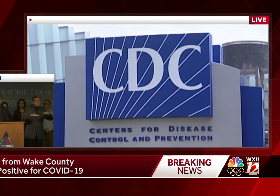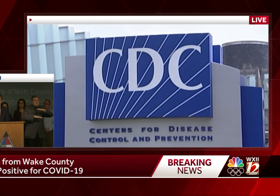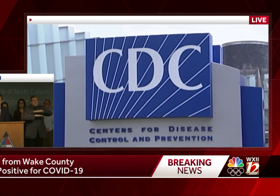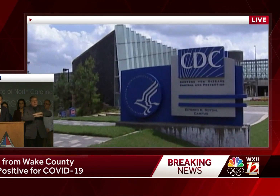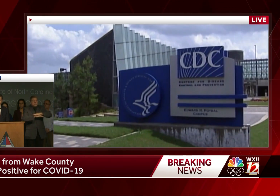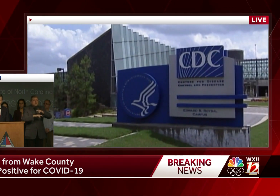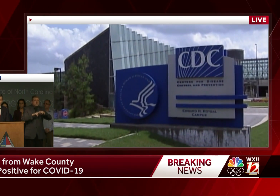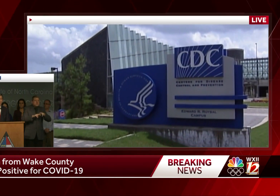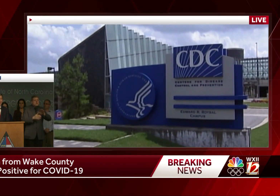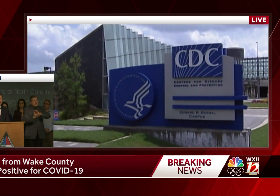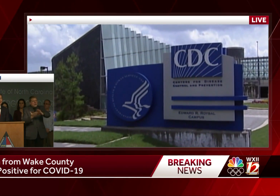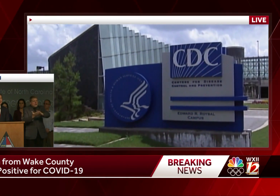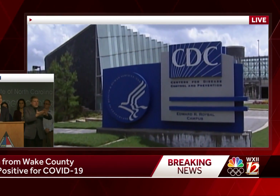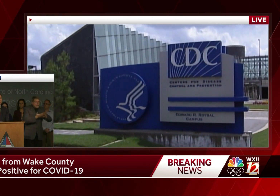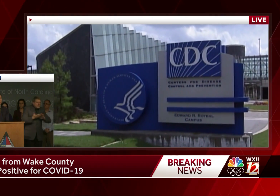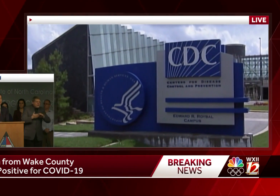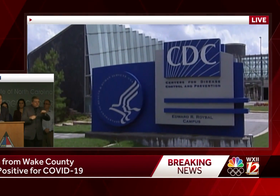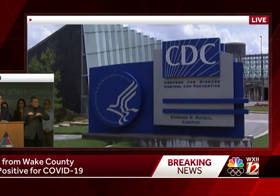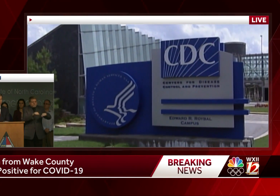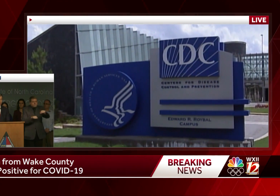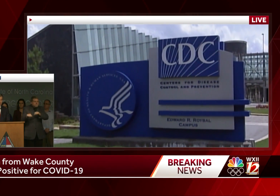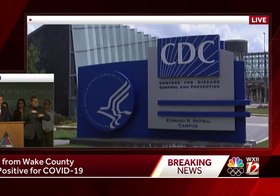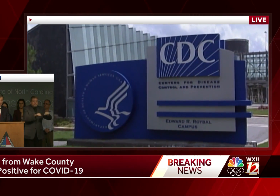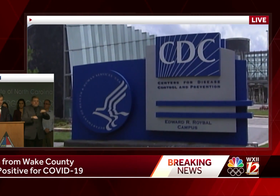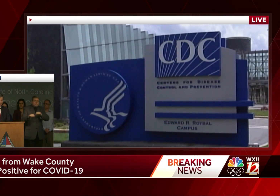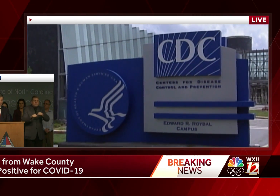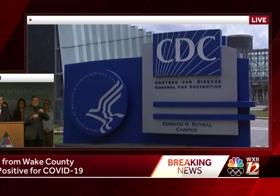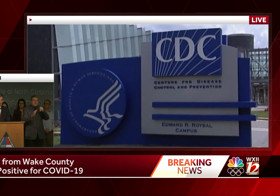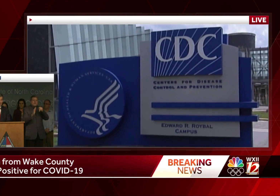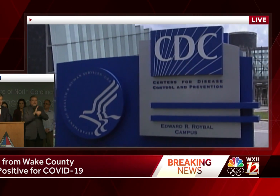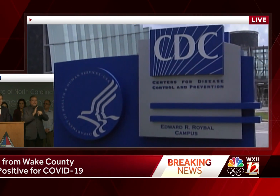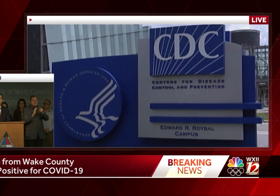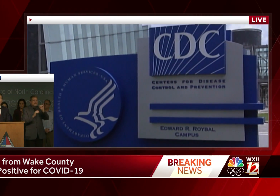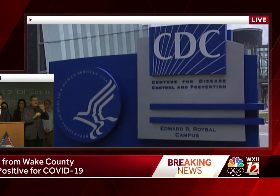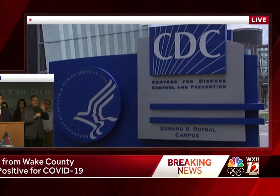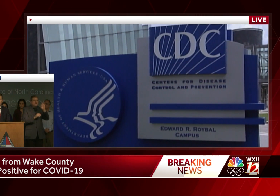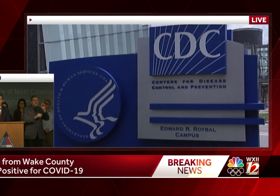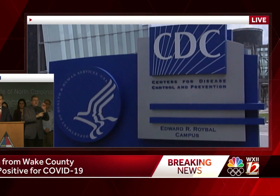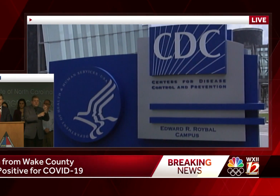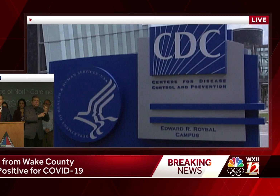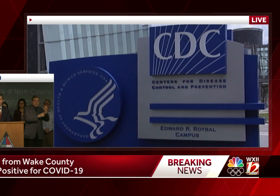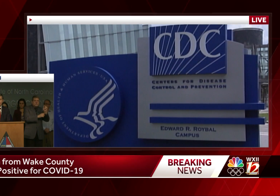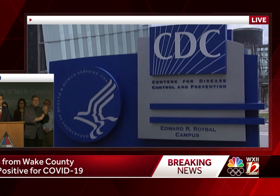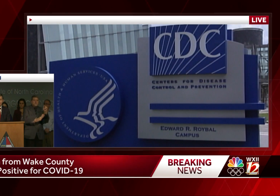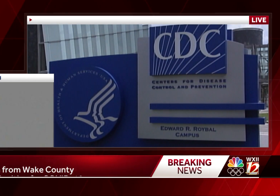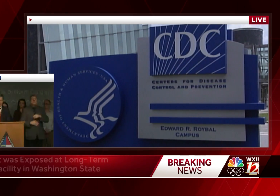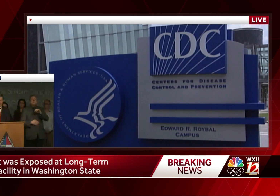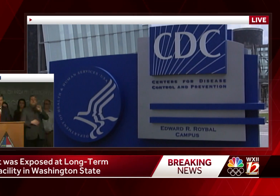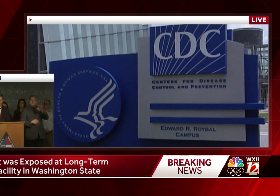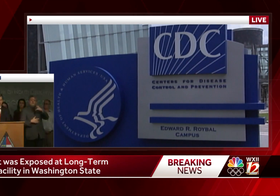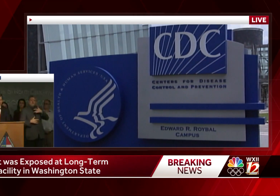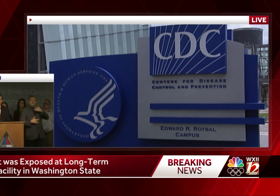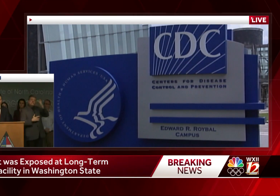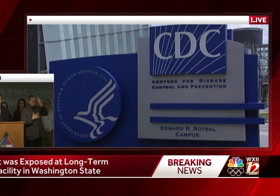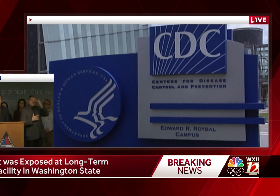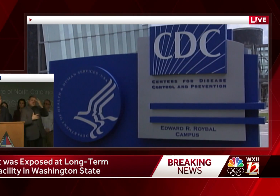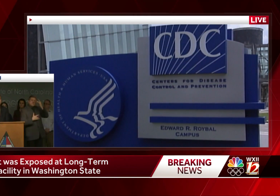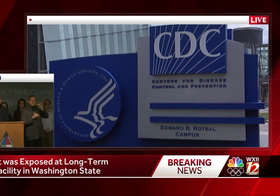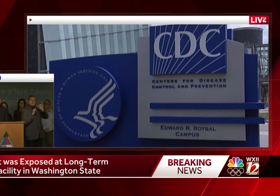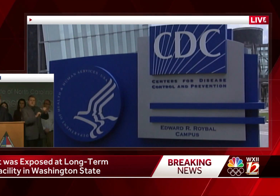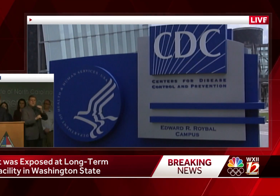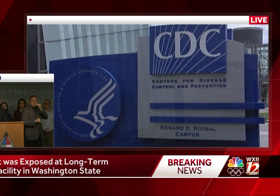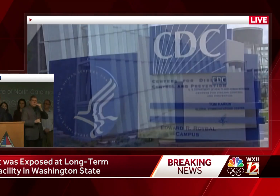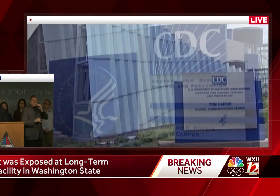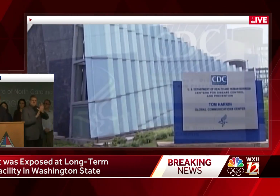sick and have a plan in case you need to miss work. People who have concerns about this new virus